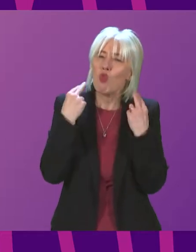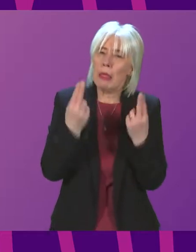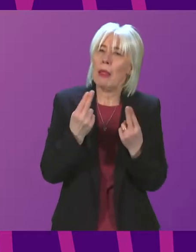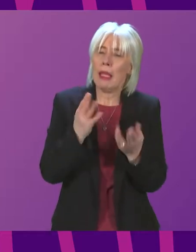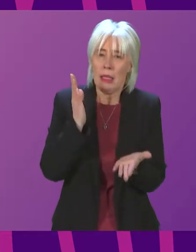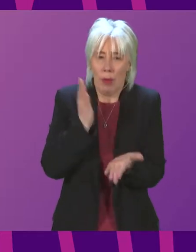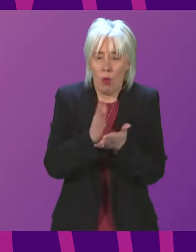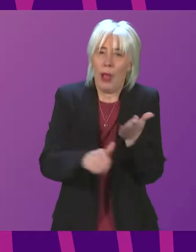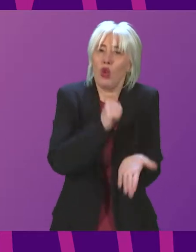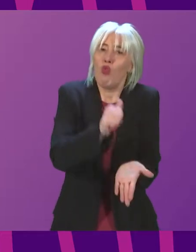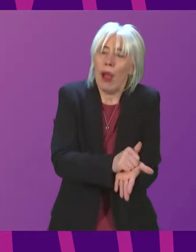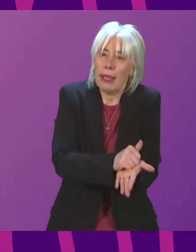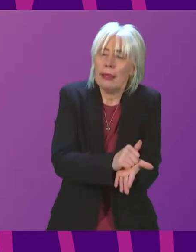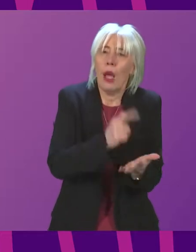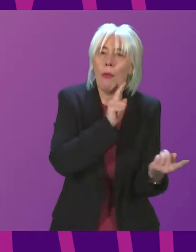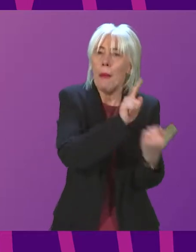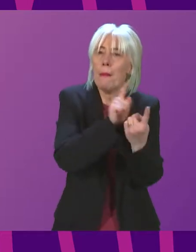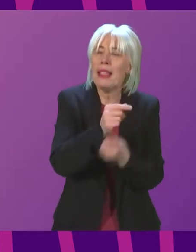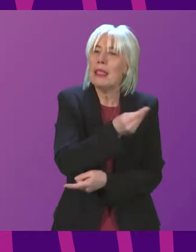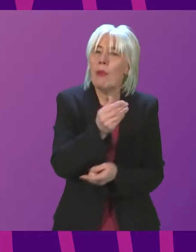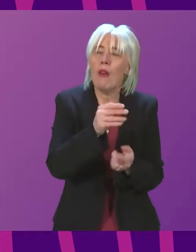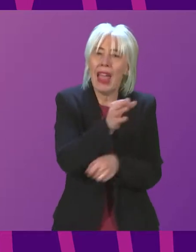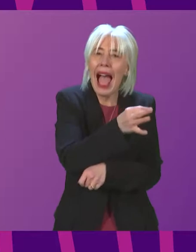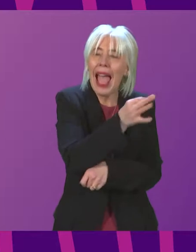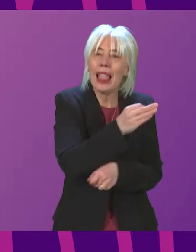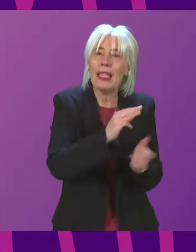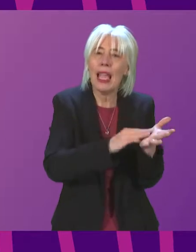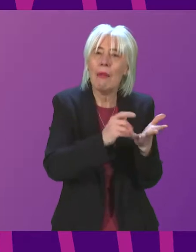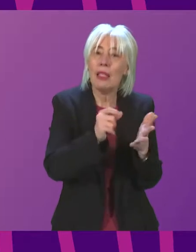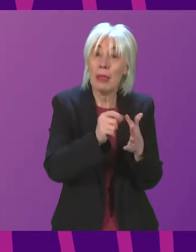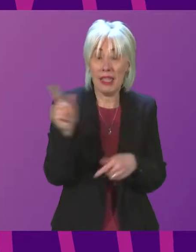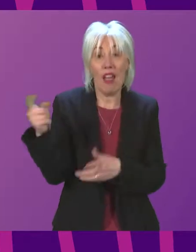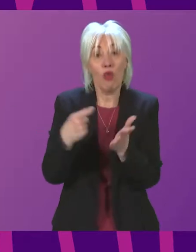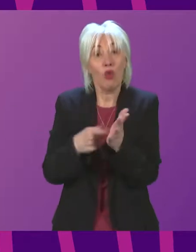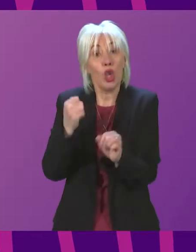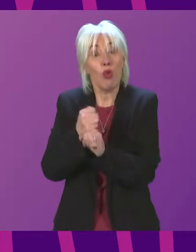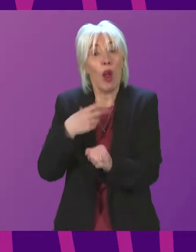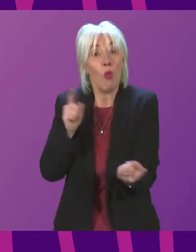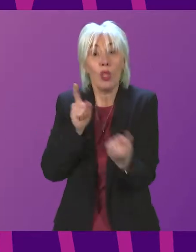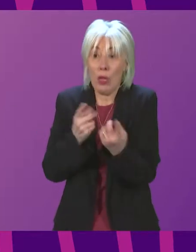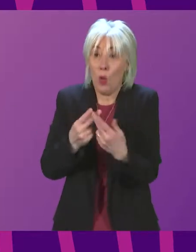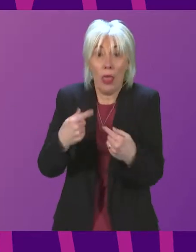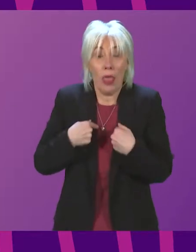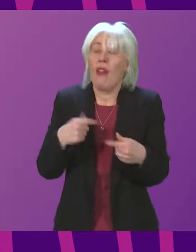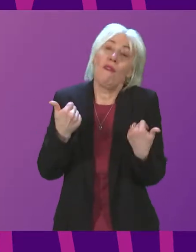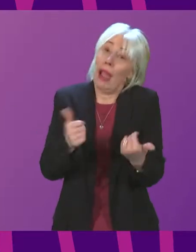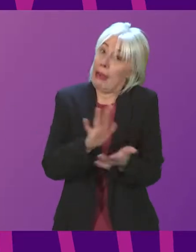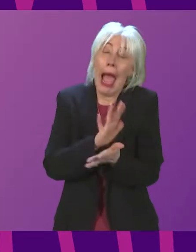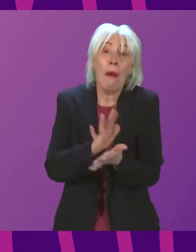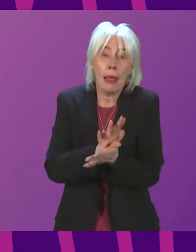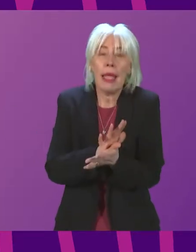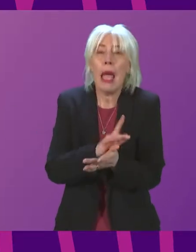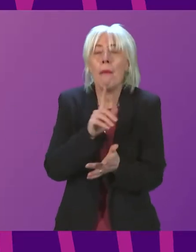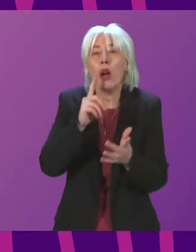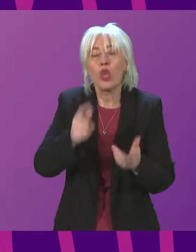this right. I will also be meeting with a number of Island MSPs. If Ms Grant would like to meet with me on this issue, I would be more than happy to do so. She